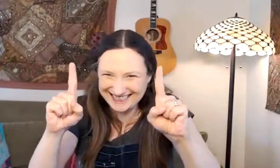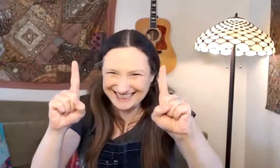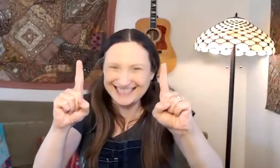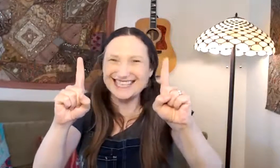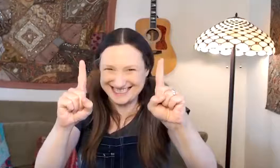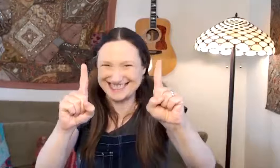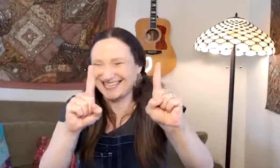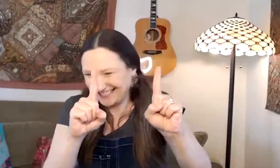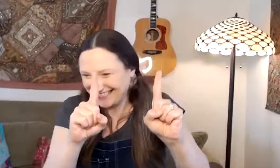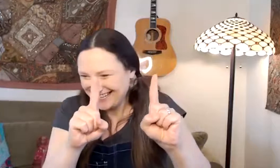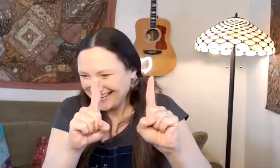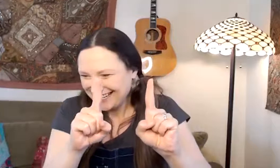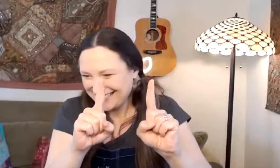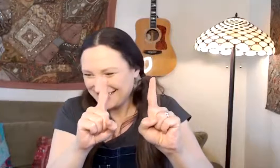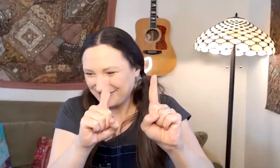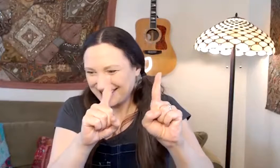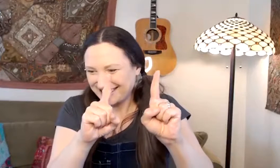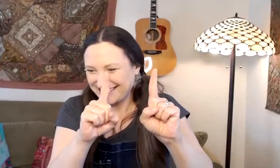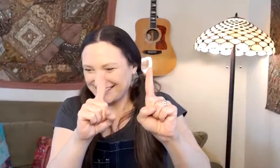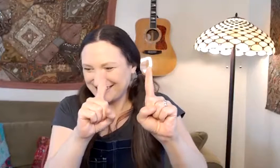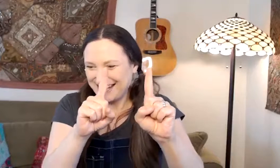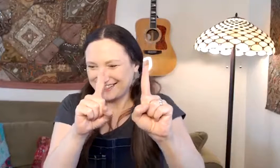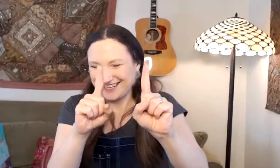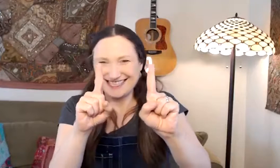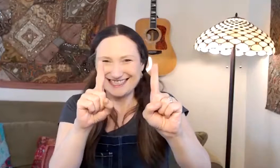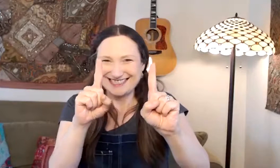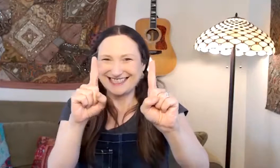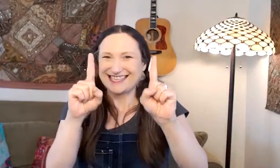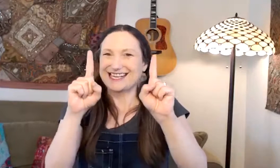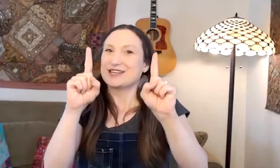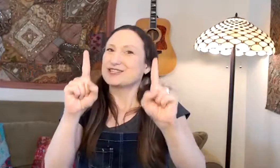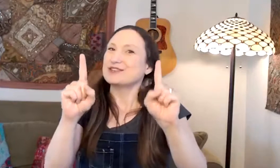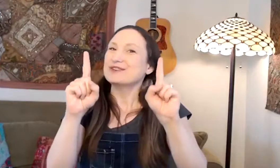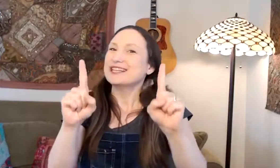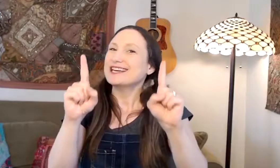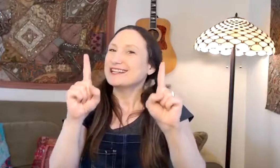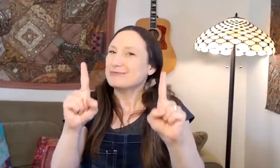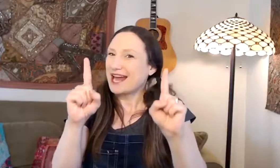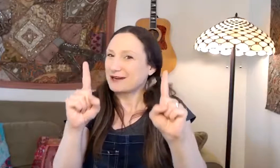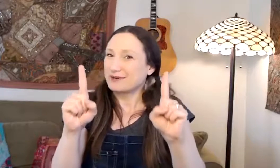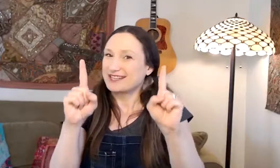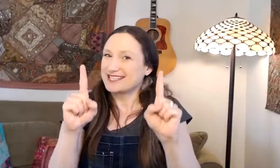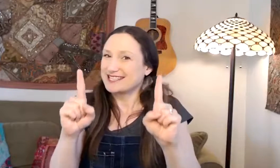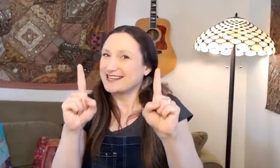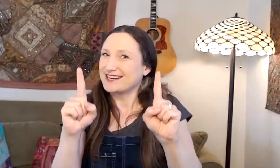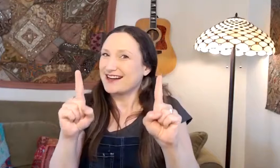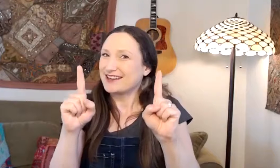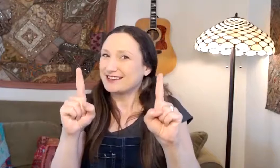It's tricky. These are fun. All right. Here's another. Ready? Two little black birds sitting on a